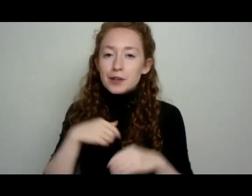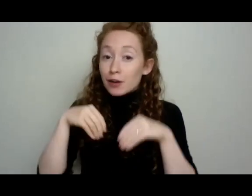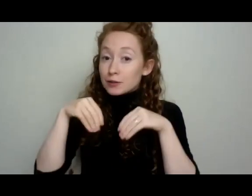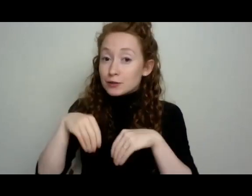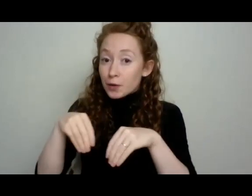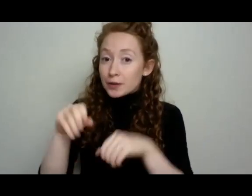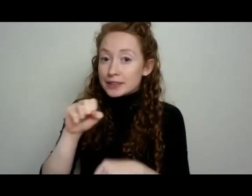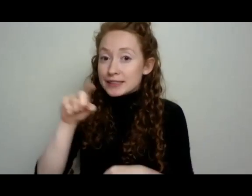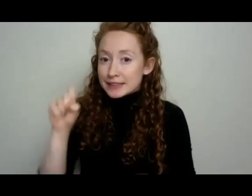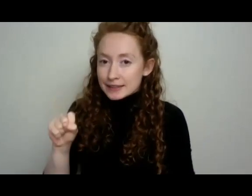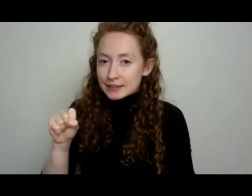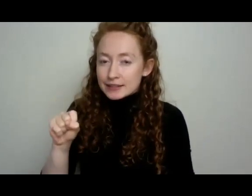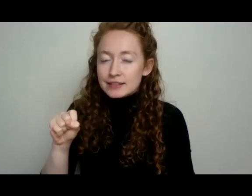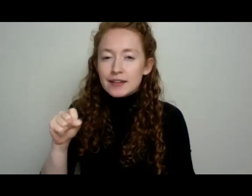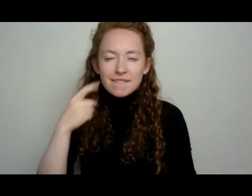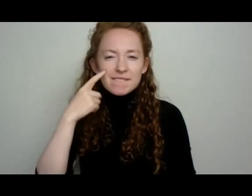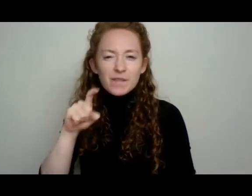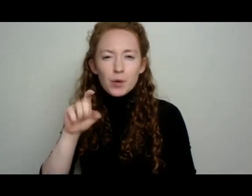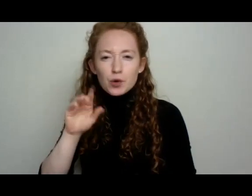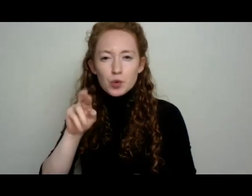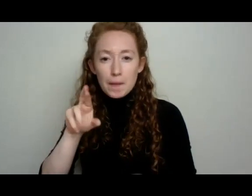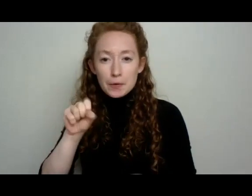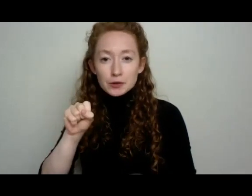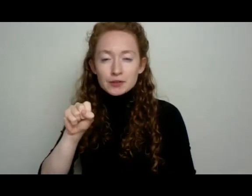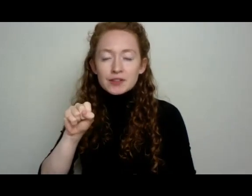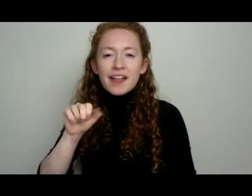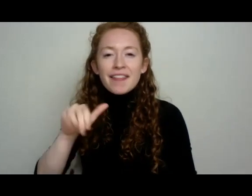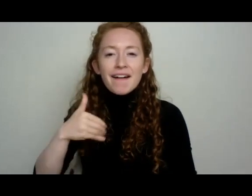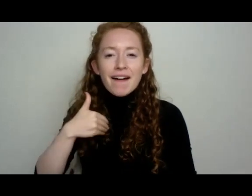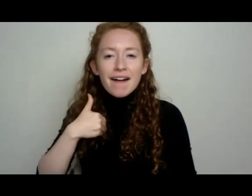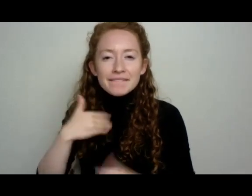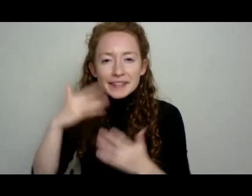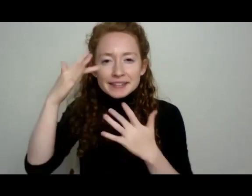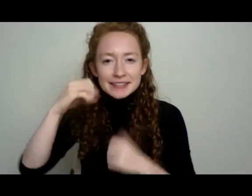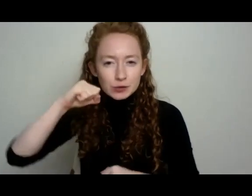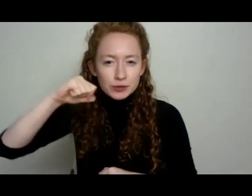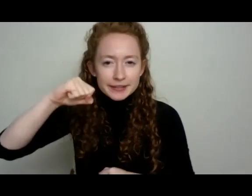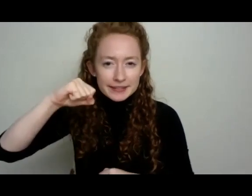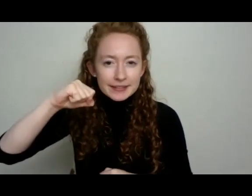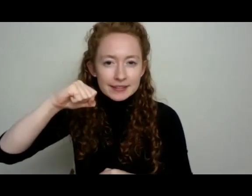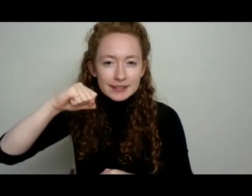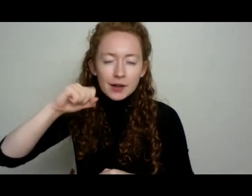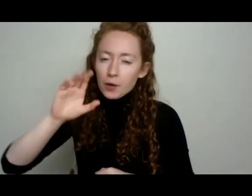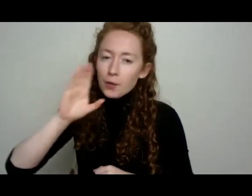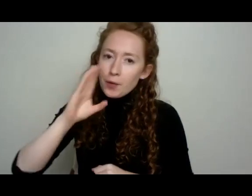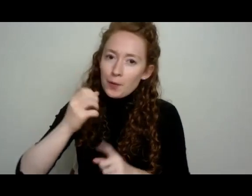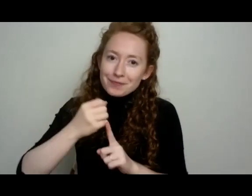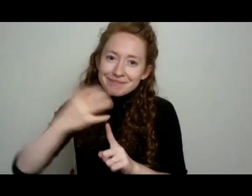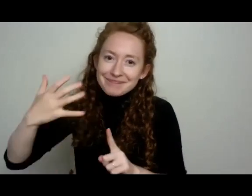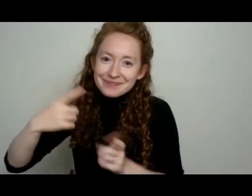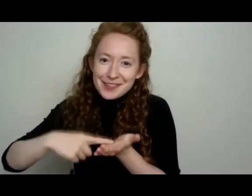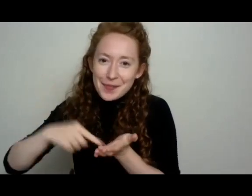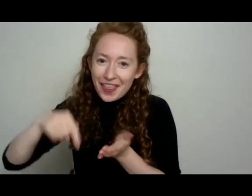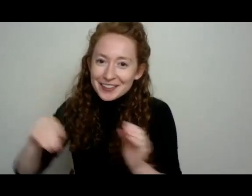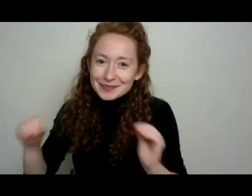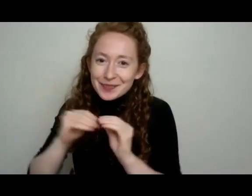that of cucumbers that are disease resistant. And we'll talk a lot more about this so soon, but